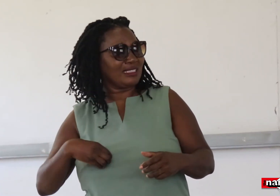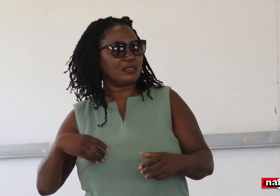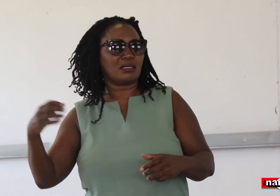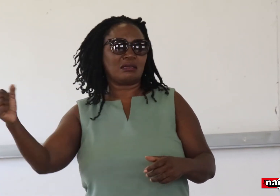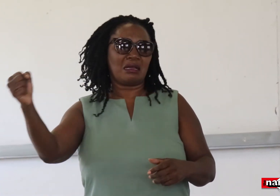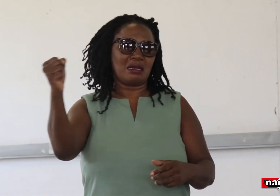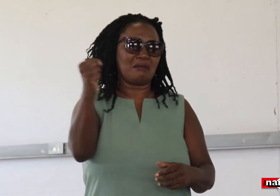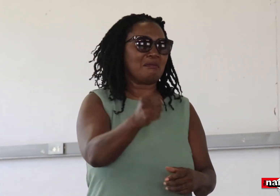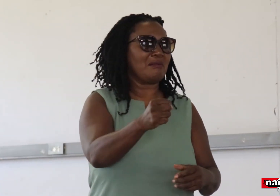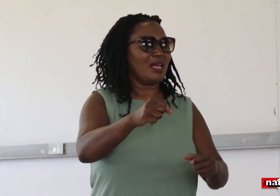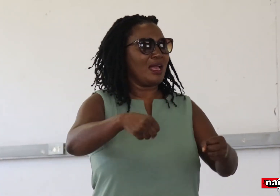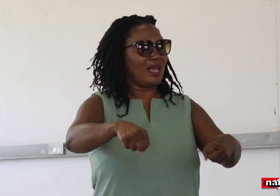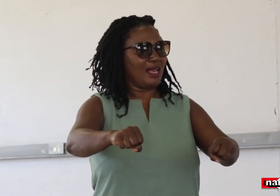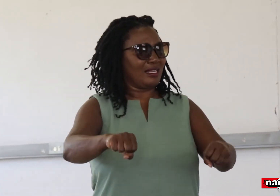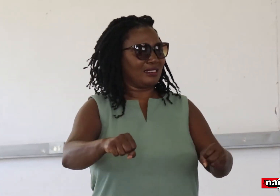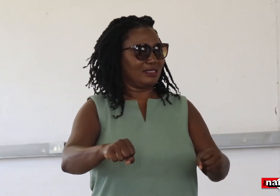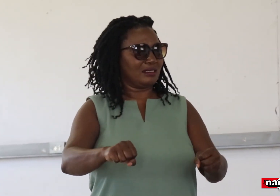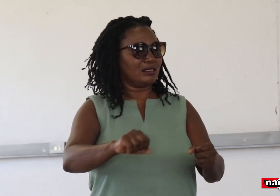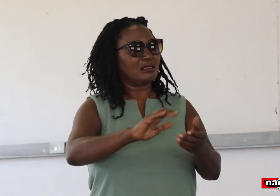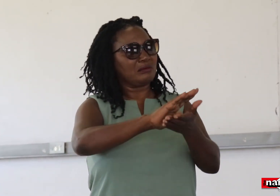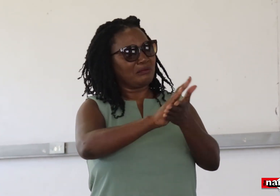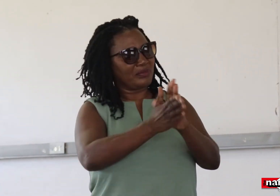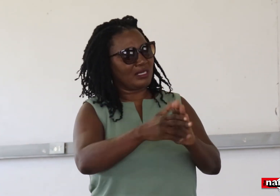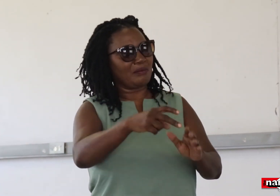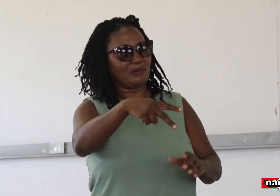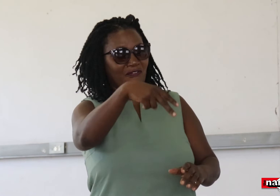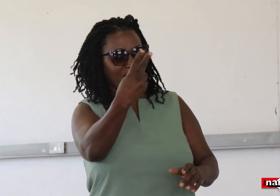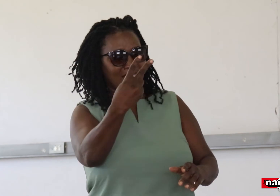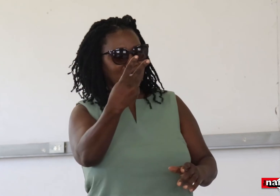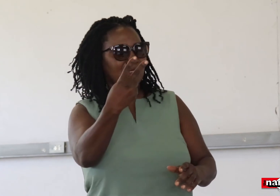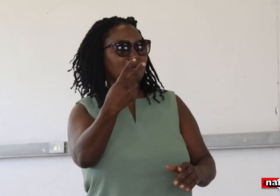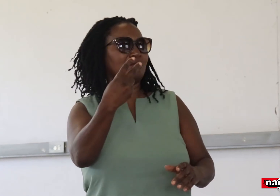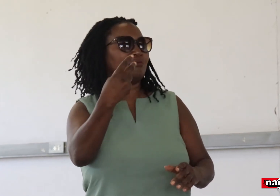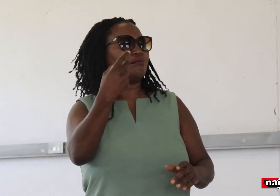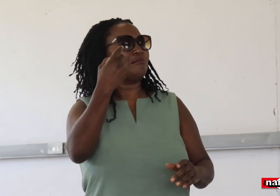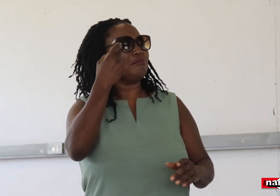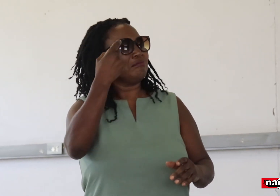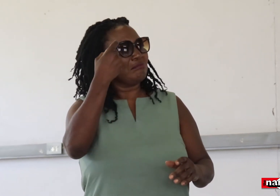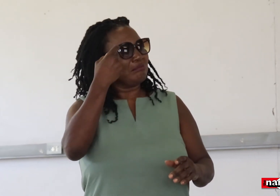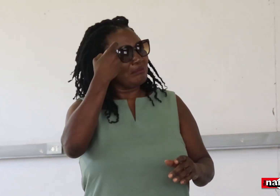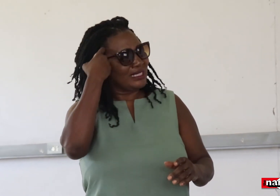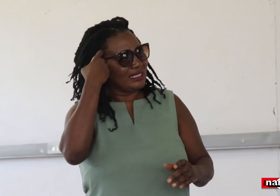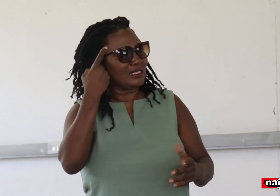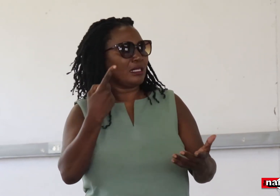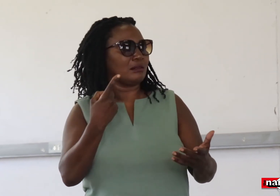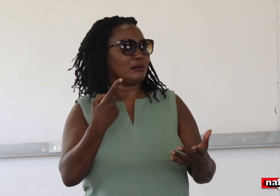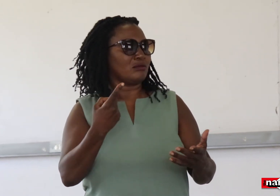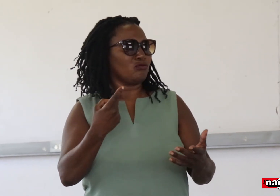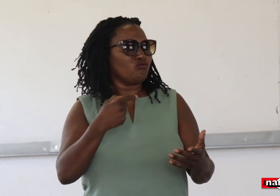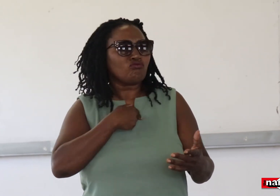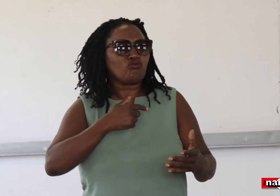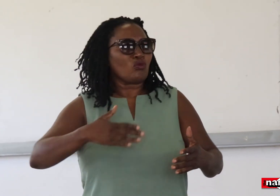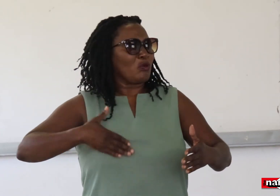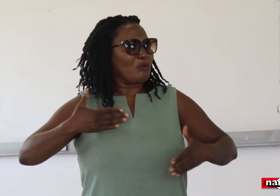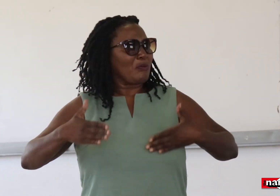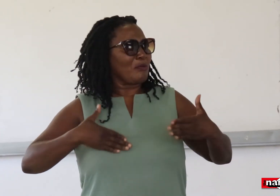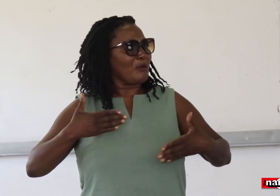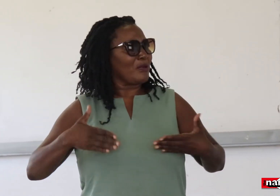And then the President employed Alexa to become the Deputy Minister of Disability